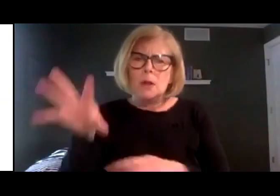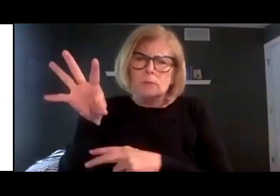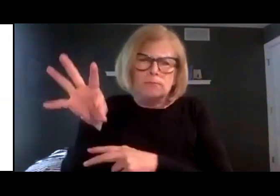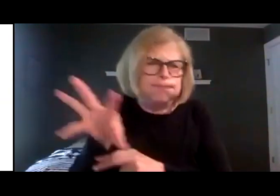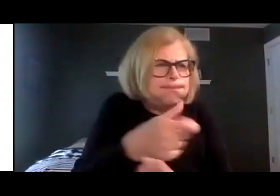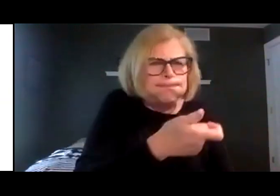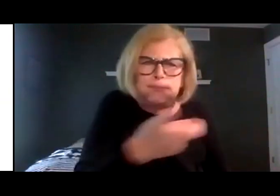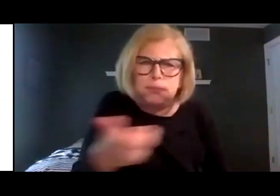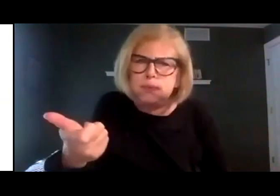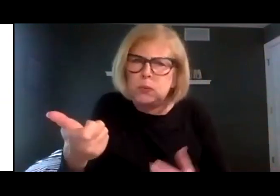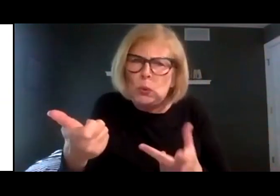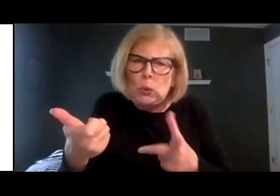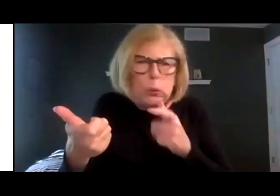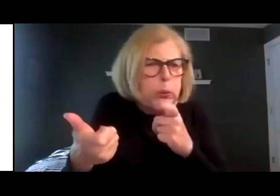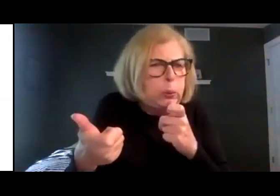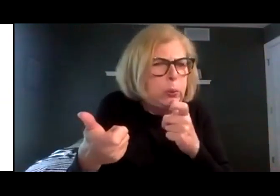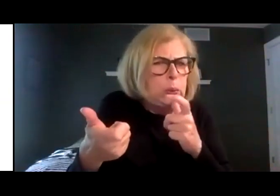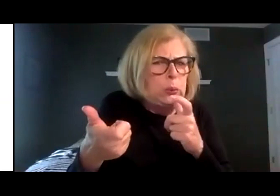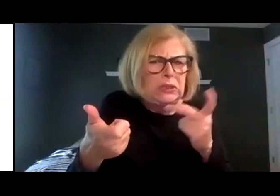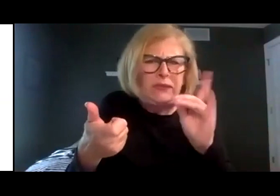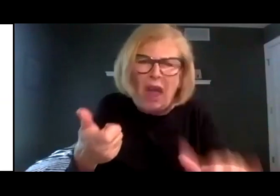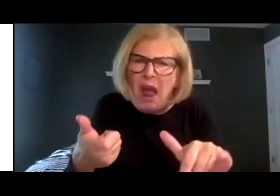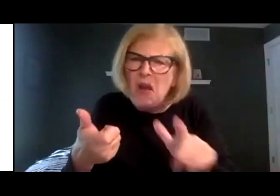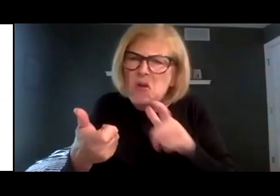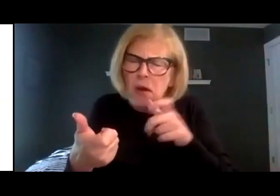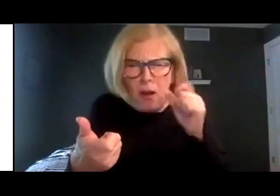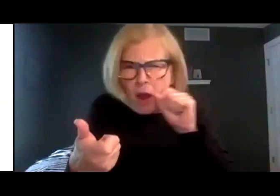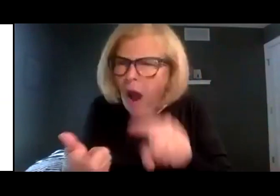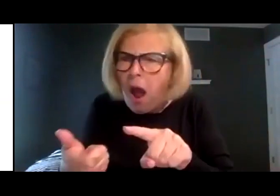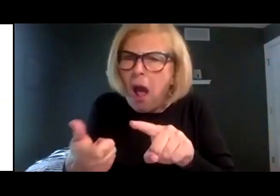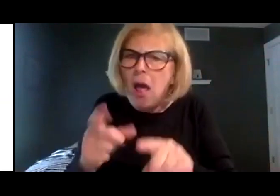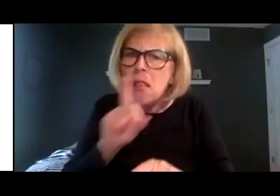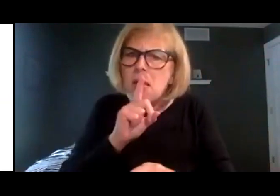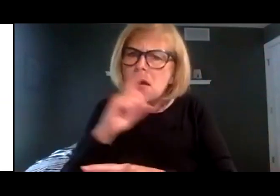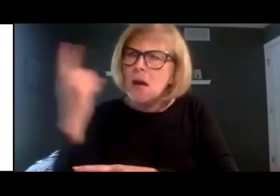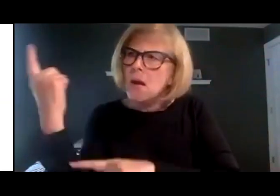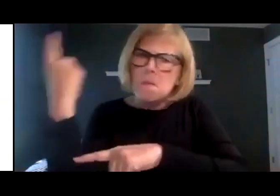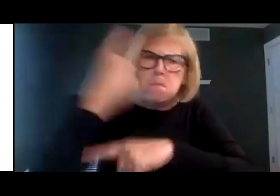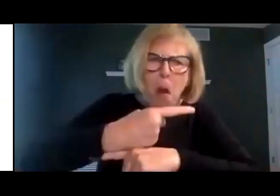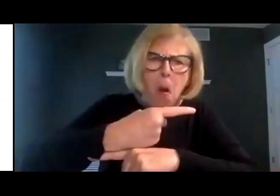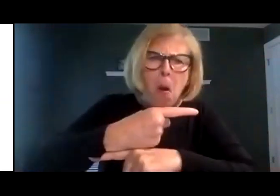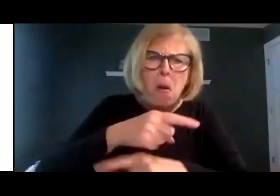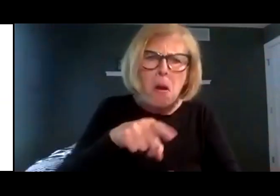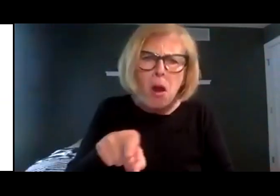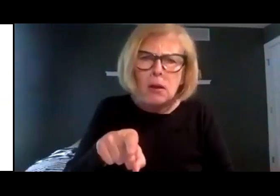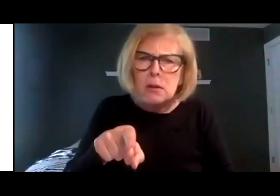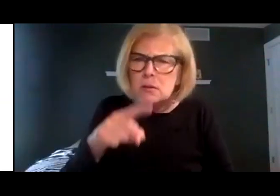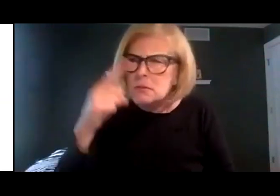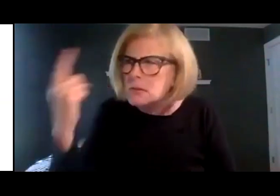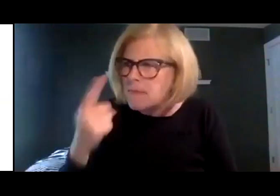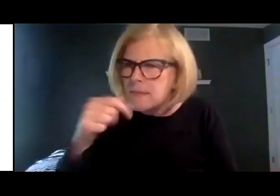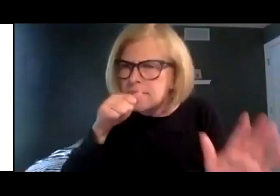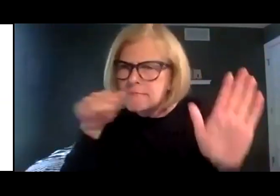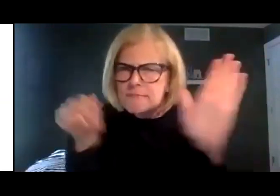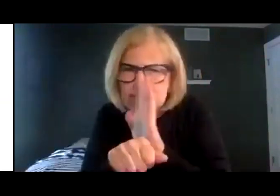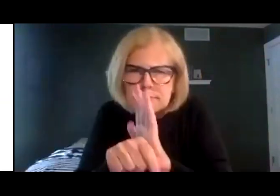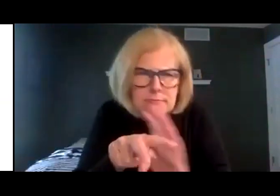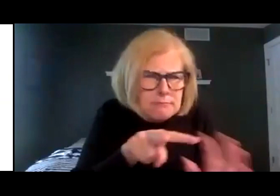Now, who in the world did that? He exclaimed. Somebody must be hiding around here.